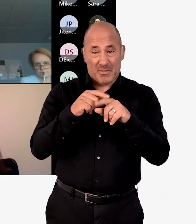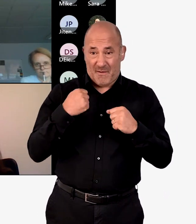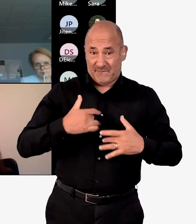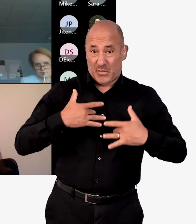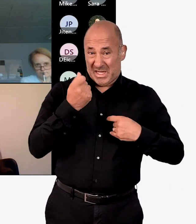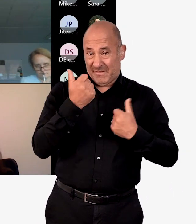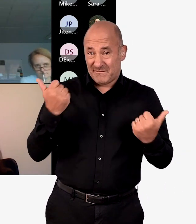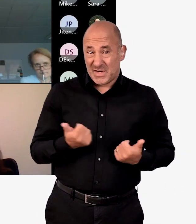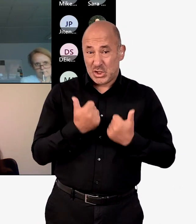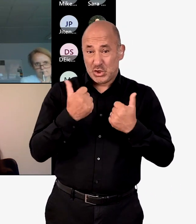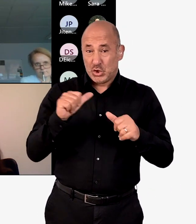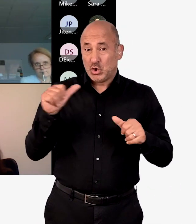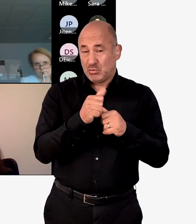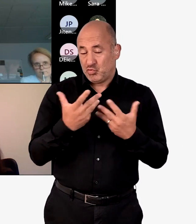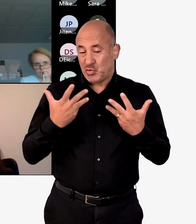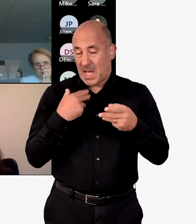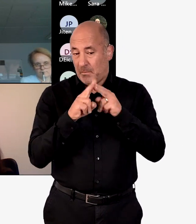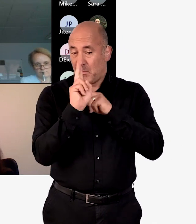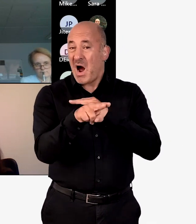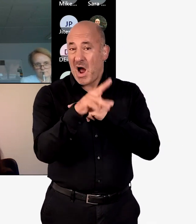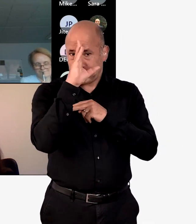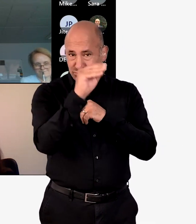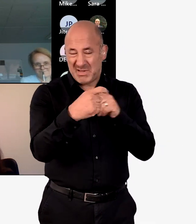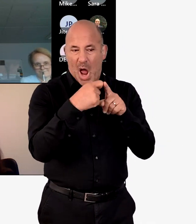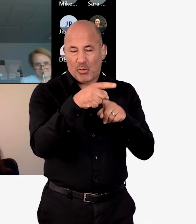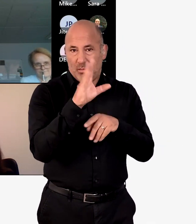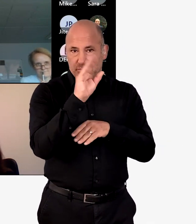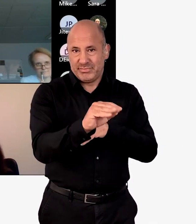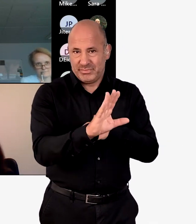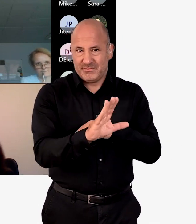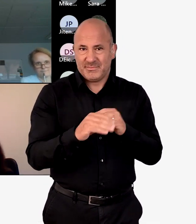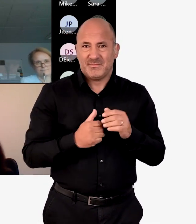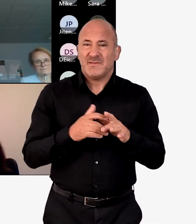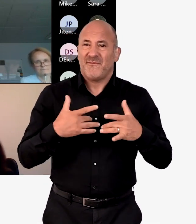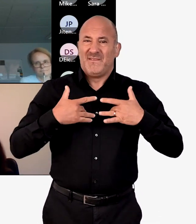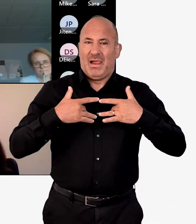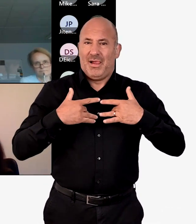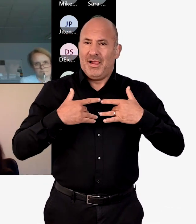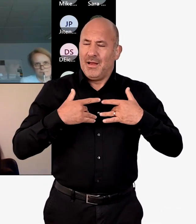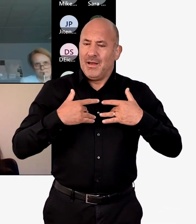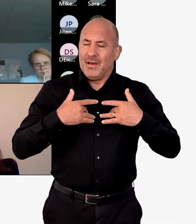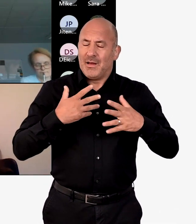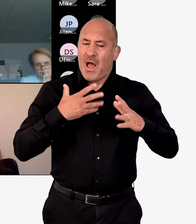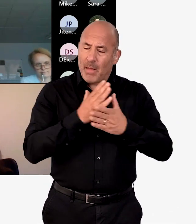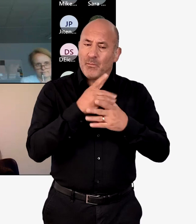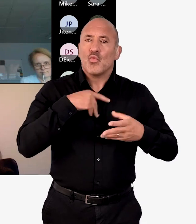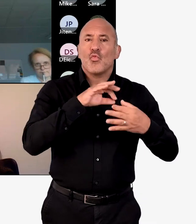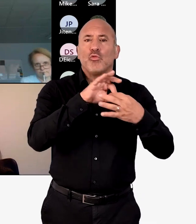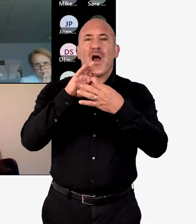also, we've almost finalised our views, so you'll get it back today, Karen, for sure. Thank you, Ruth. But it does feel that this is being done